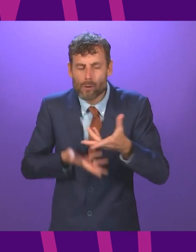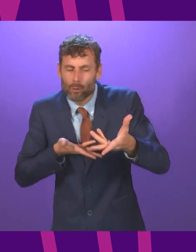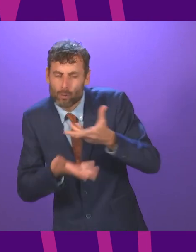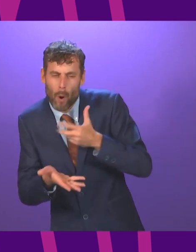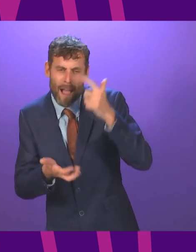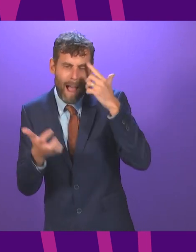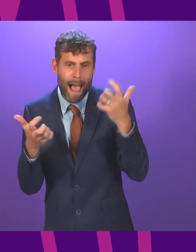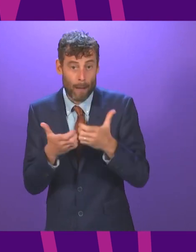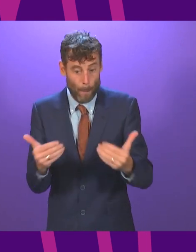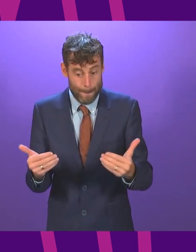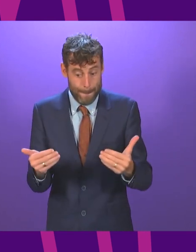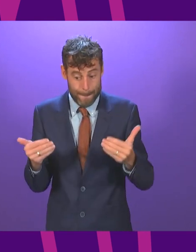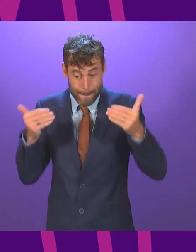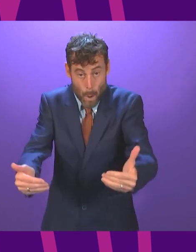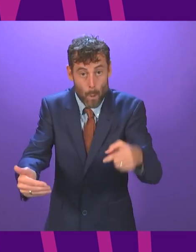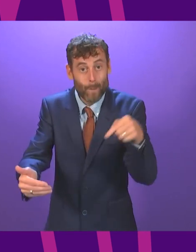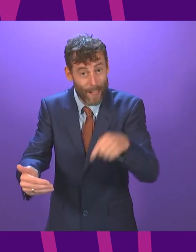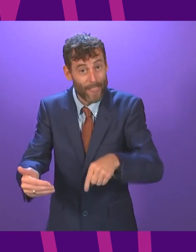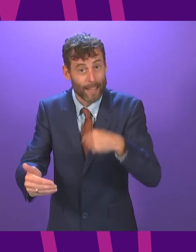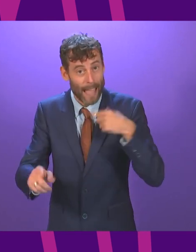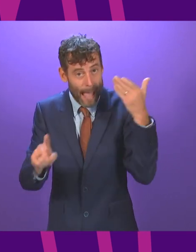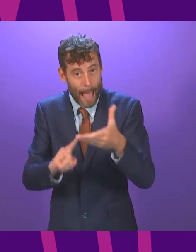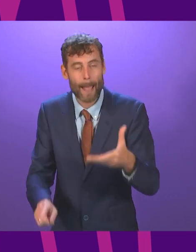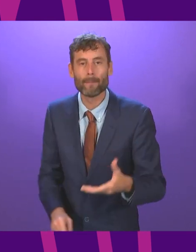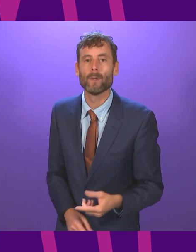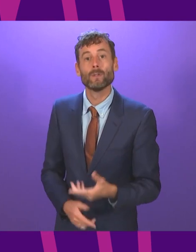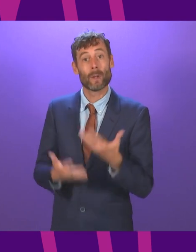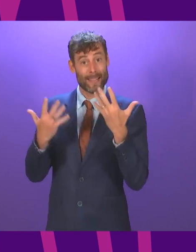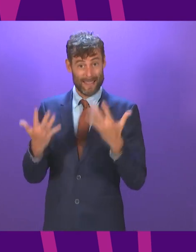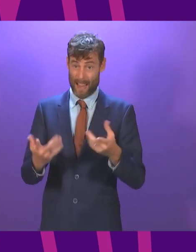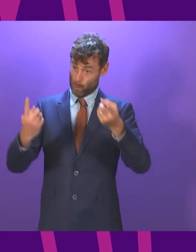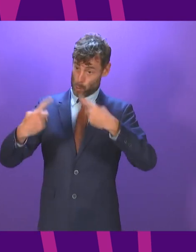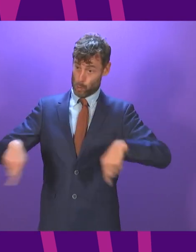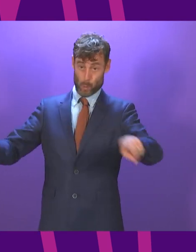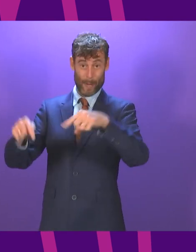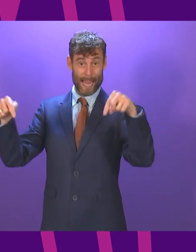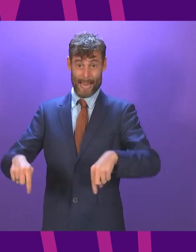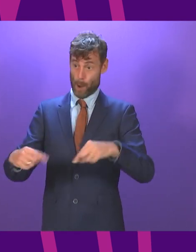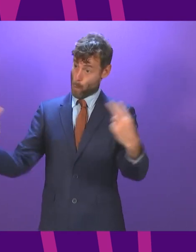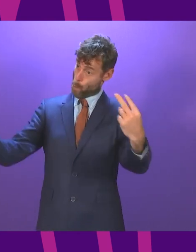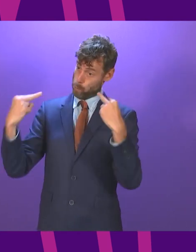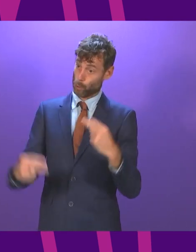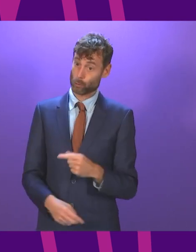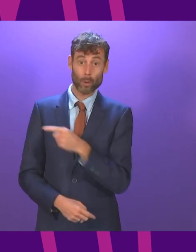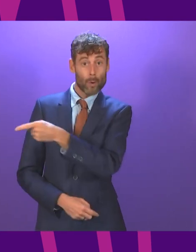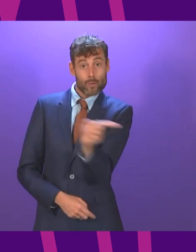And I think other parties in this chamber, in response to that, have a choice. They can join with us, respect our disagreements, but try all of us